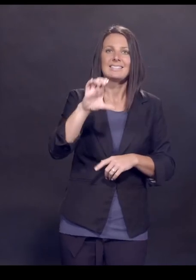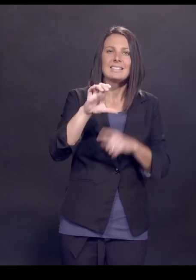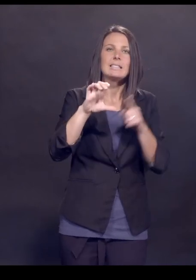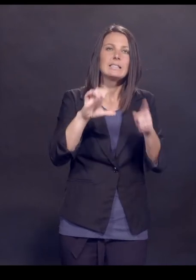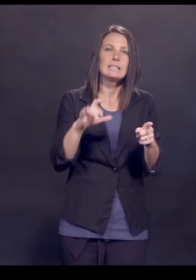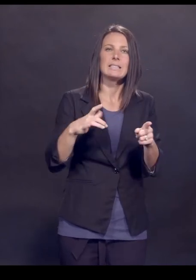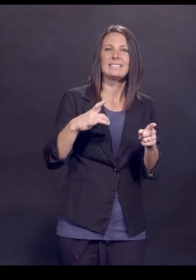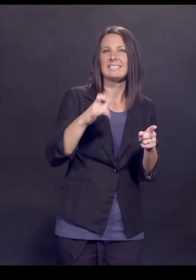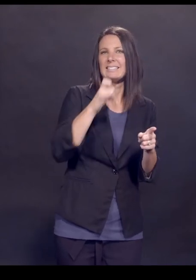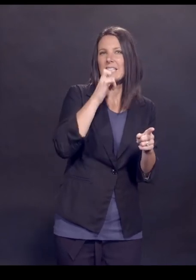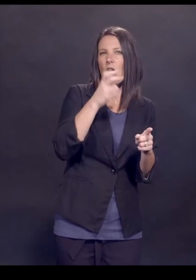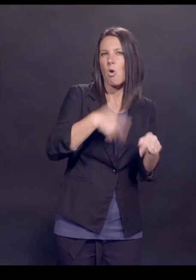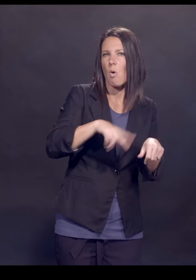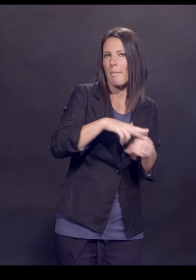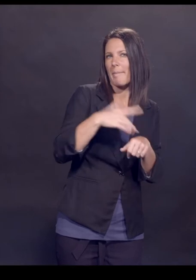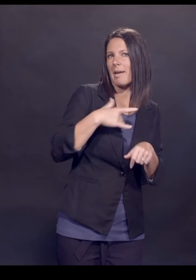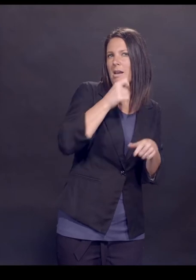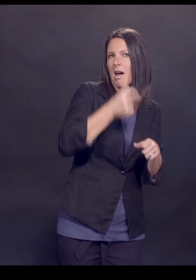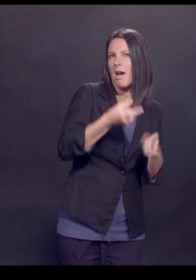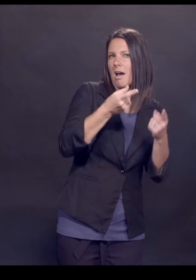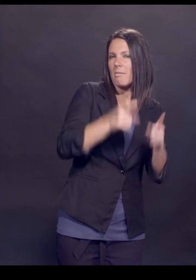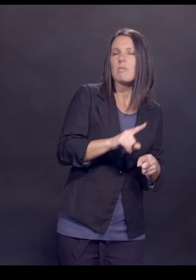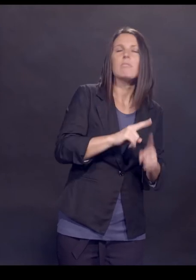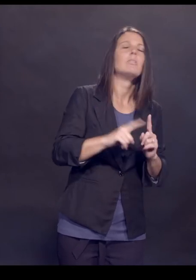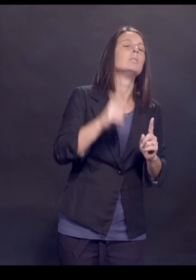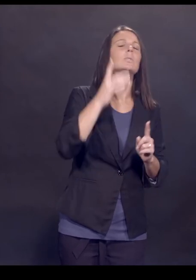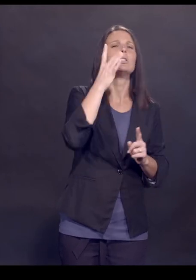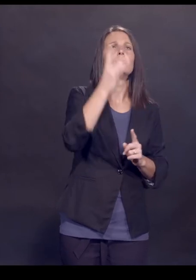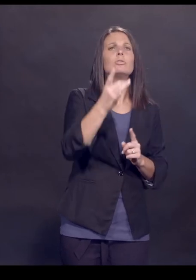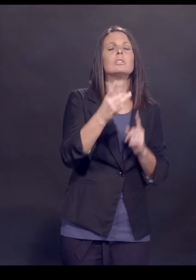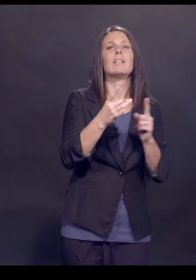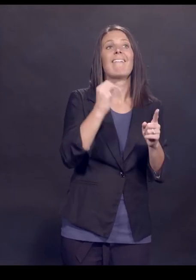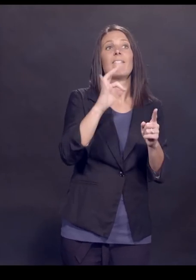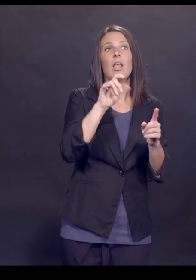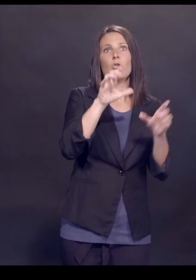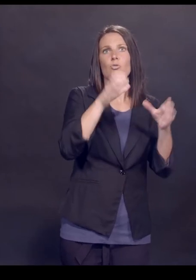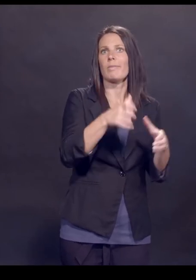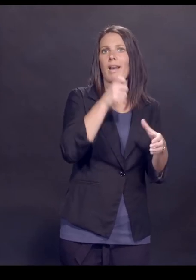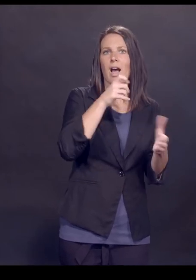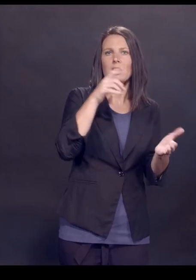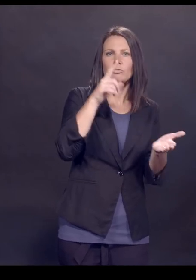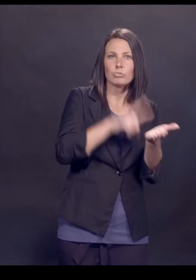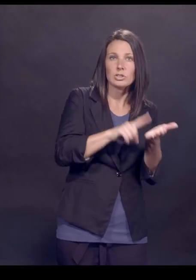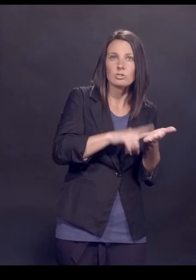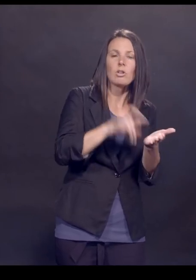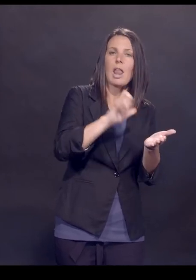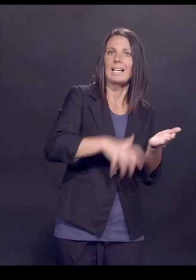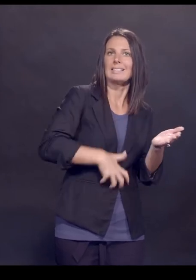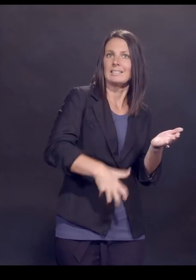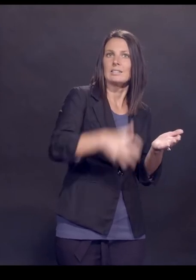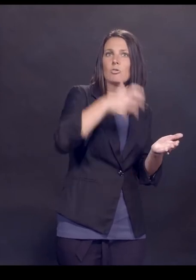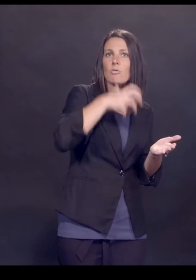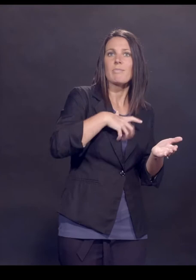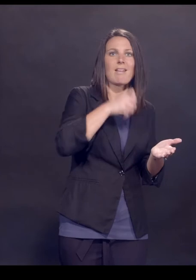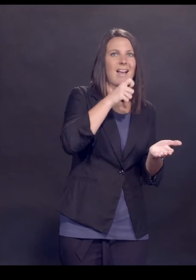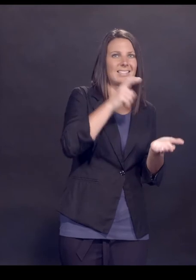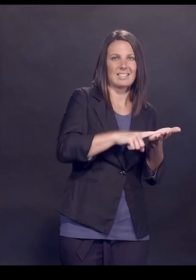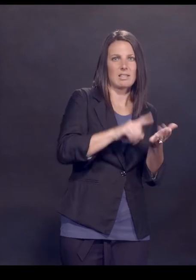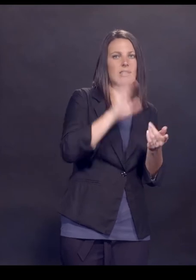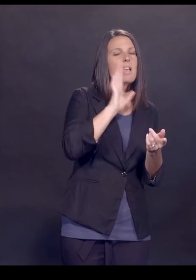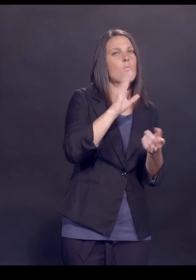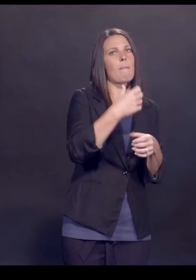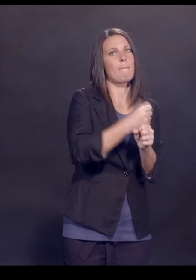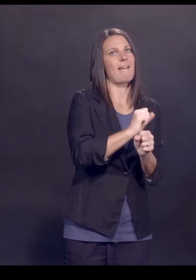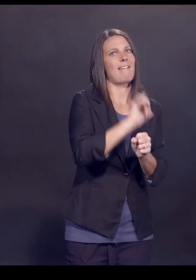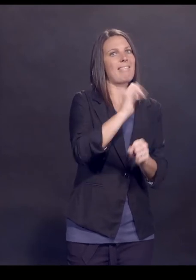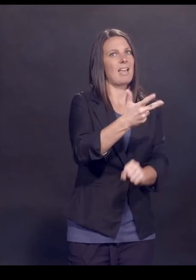which is unusual because they never do this, is when a particular group is not studied, in this case, the pregnant women were not studied, they will make